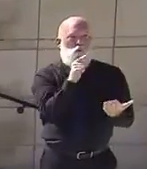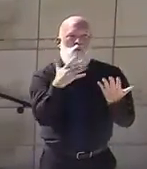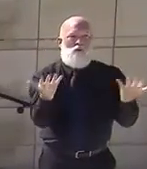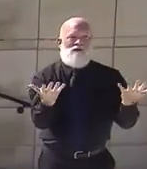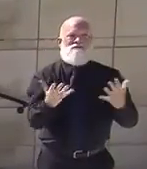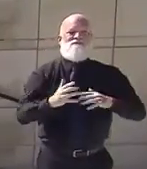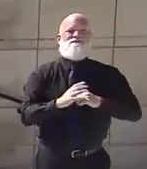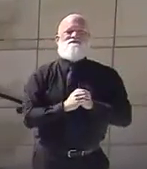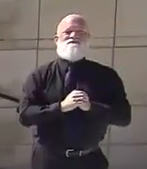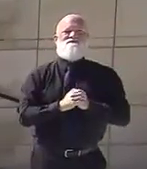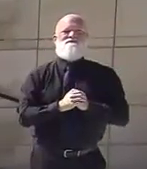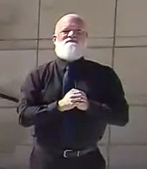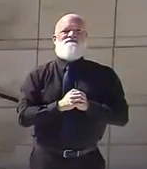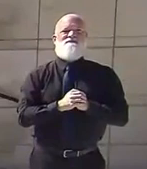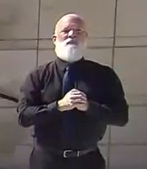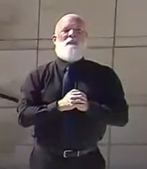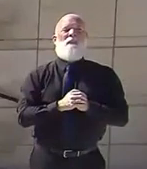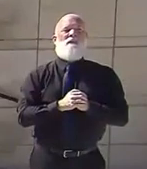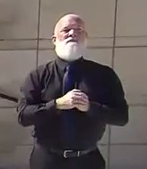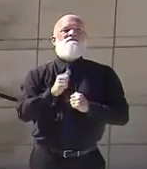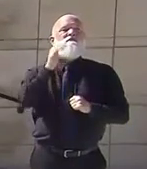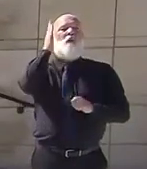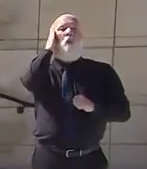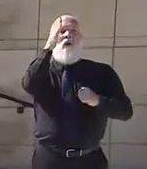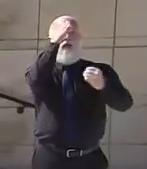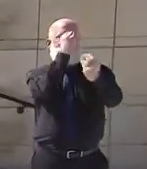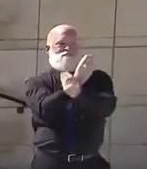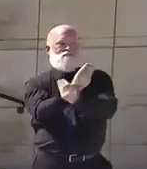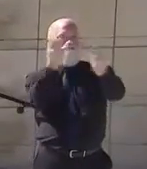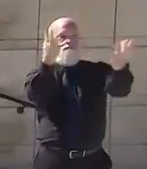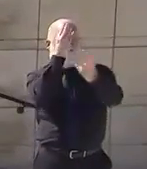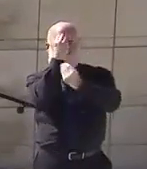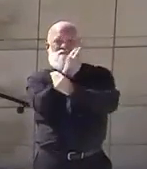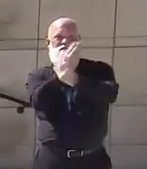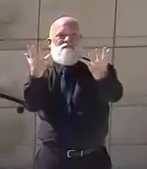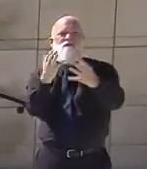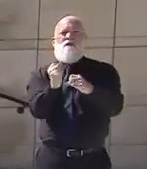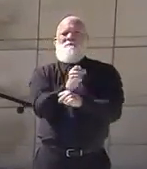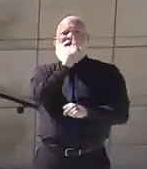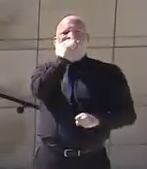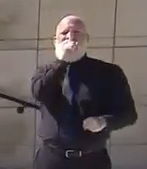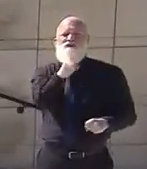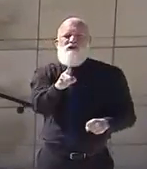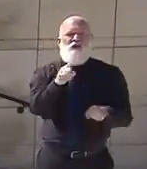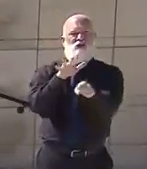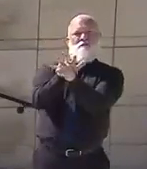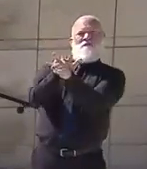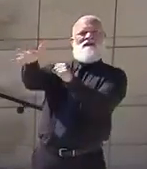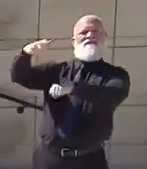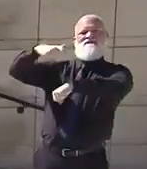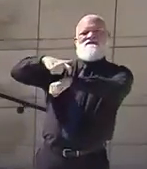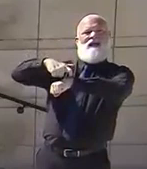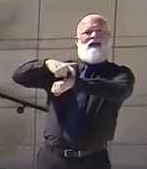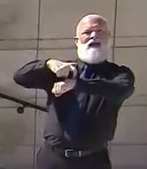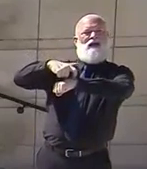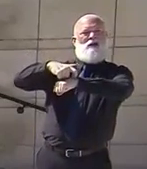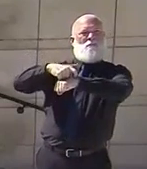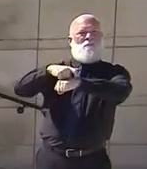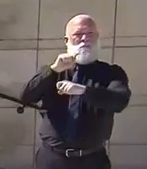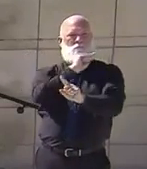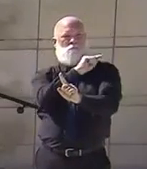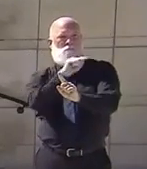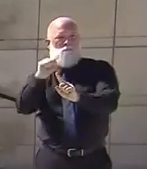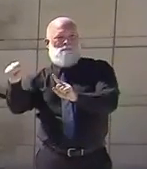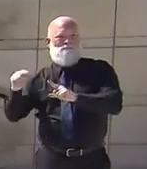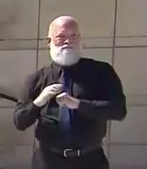month so the medically fragile and elderly Georgians will have adequate time to prepare. I want to continue to call